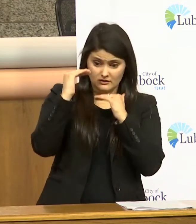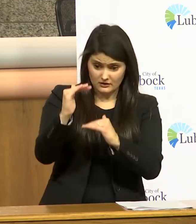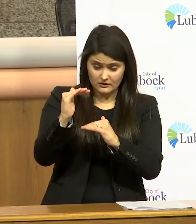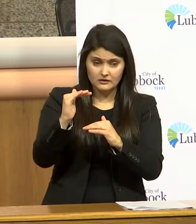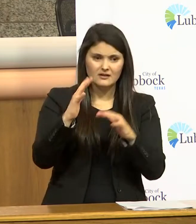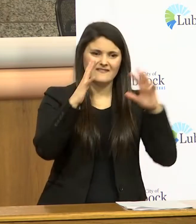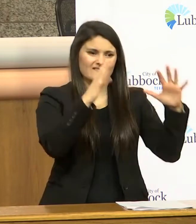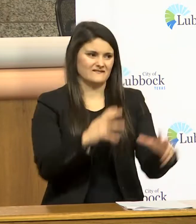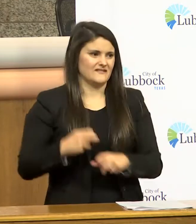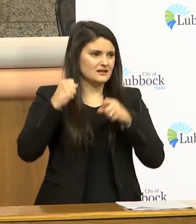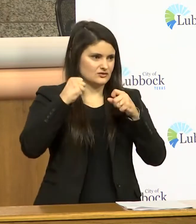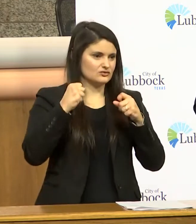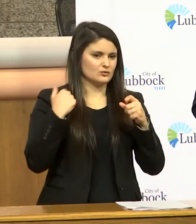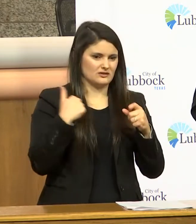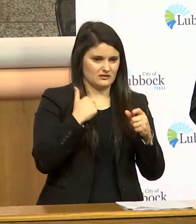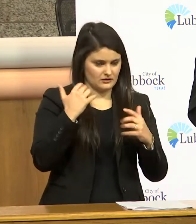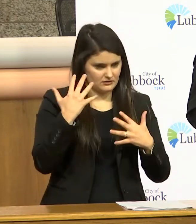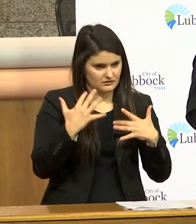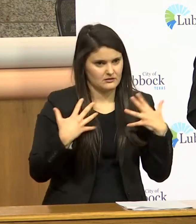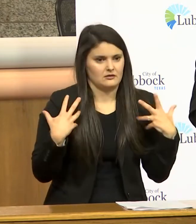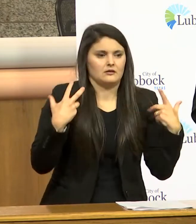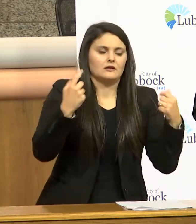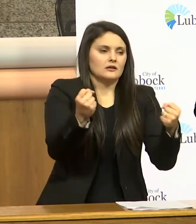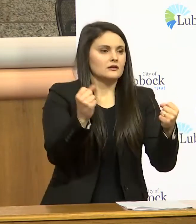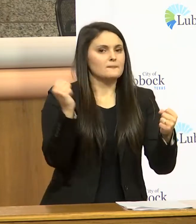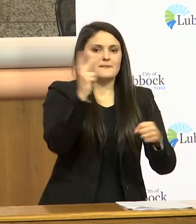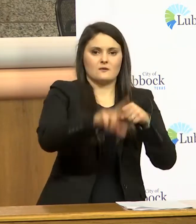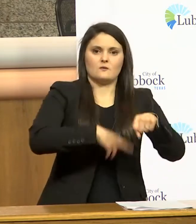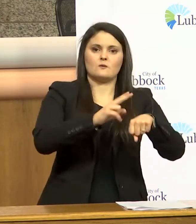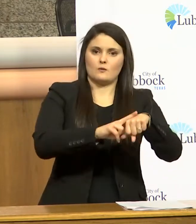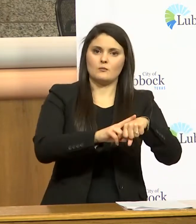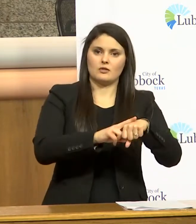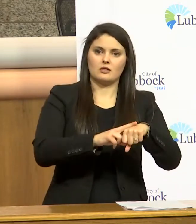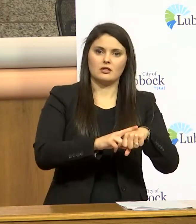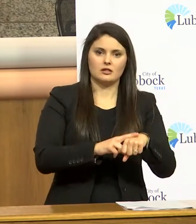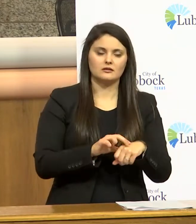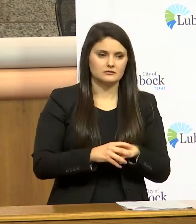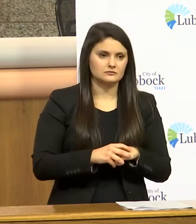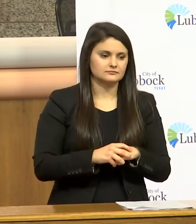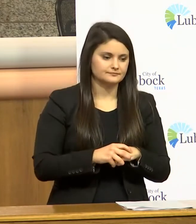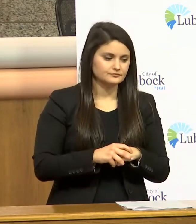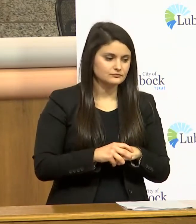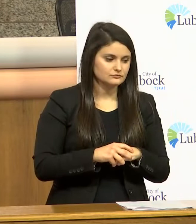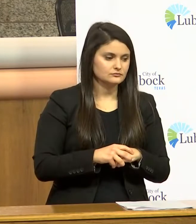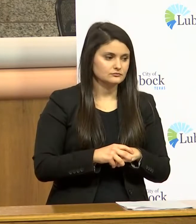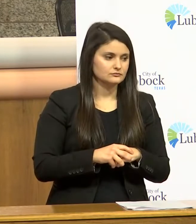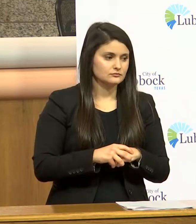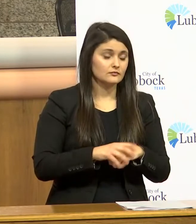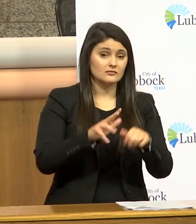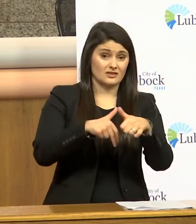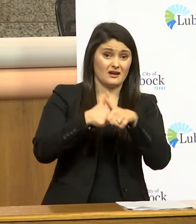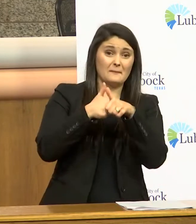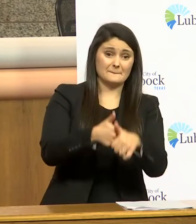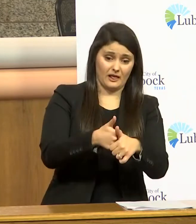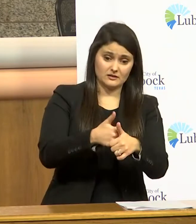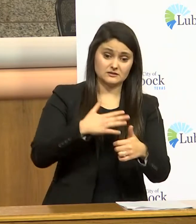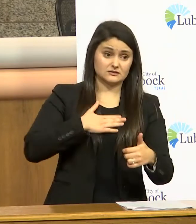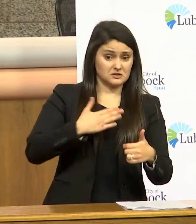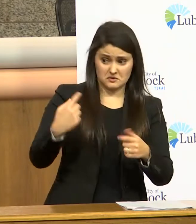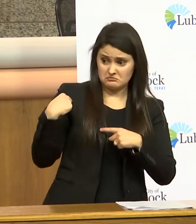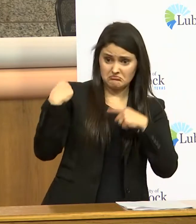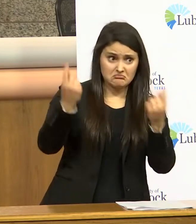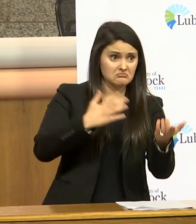the faster we get back to normal the faster everything is the way we all remember it to compliance has been voluntary